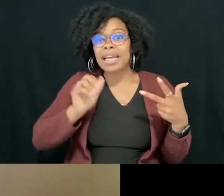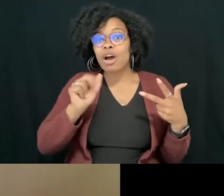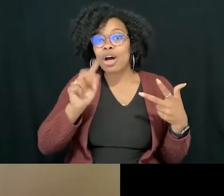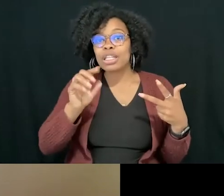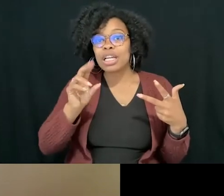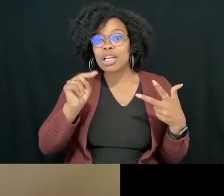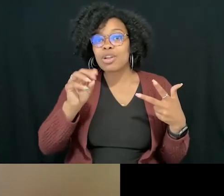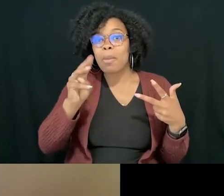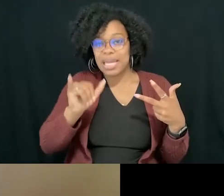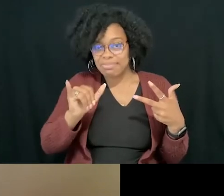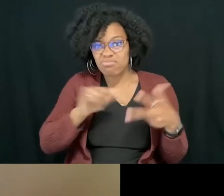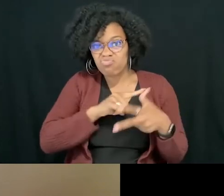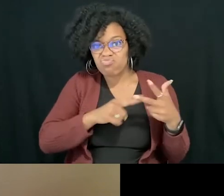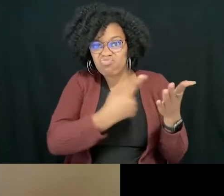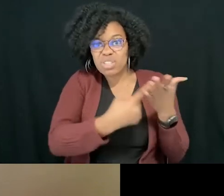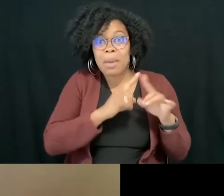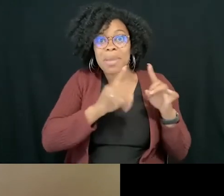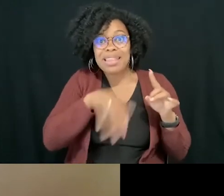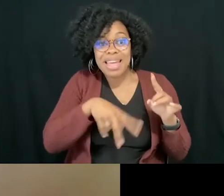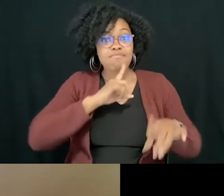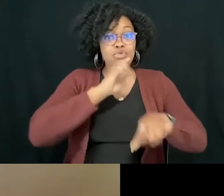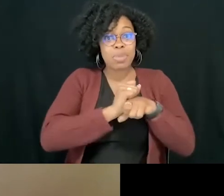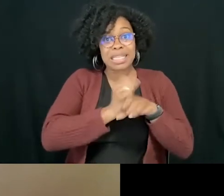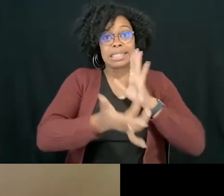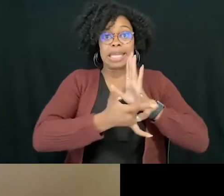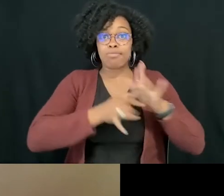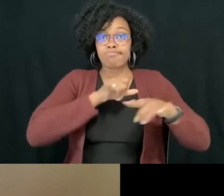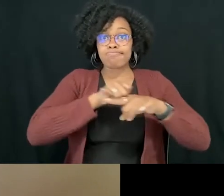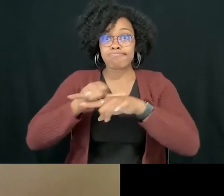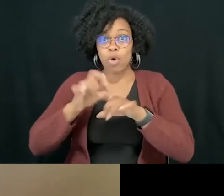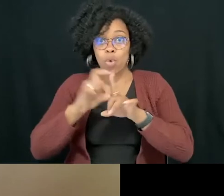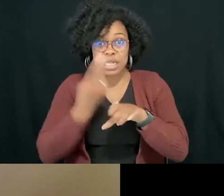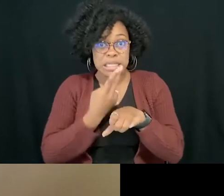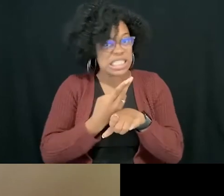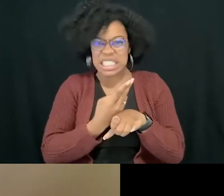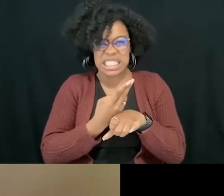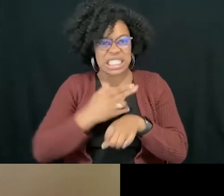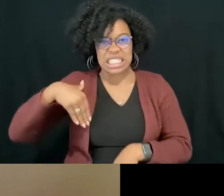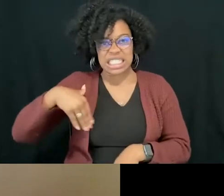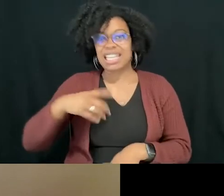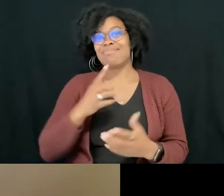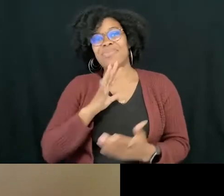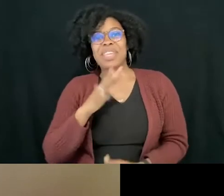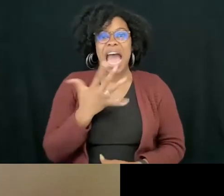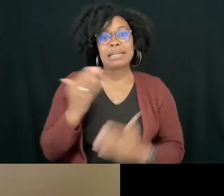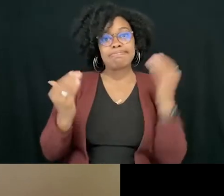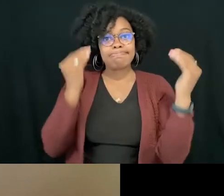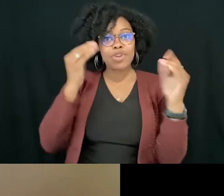didn't use those words, the actual words, because they're kind of adult words. They're not that fun for me. I think for